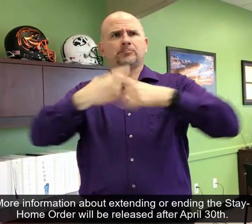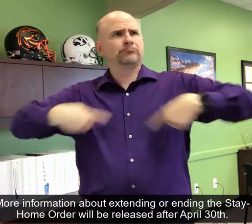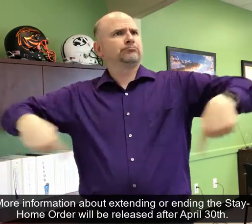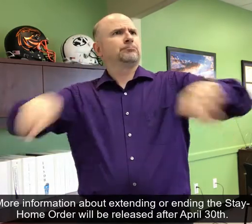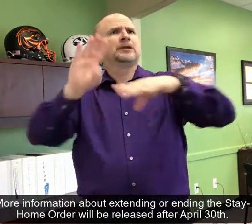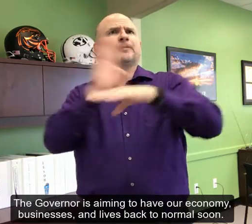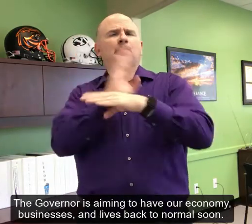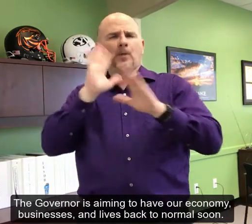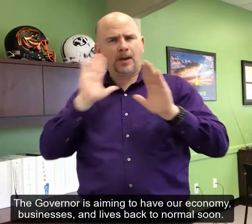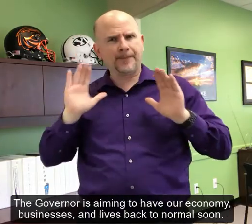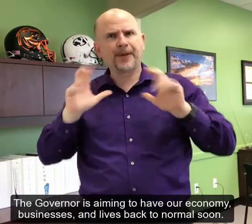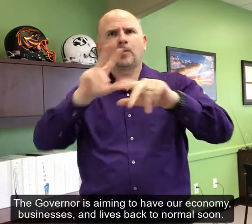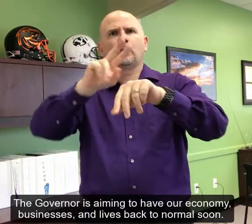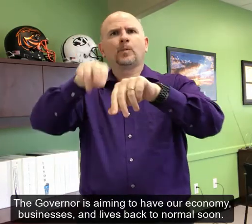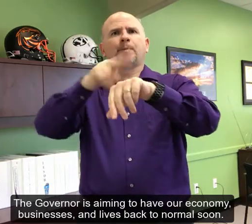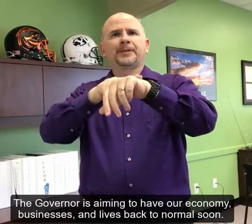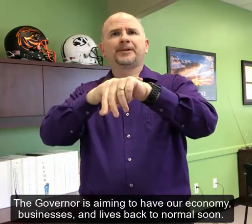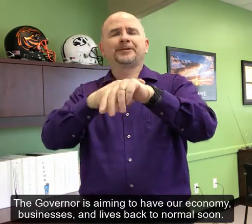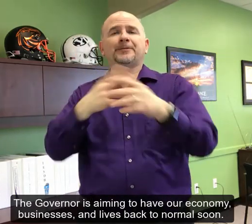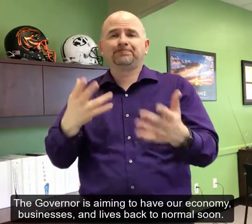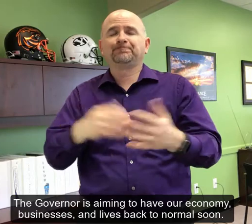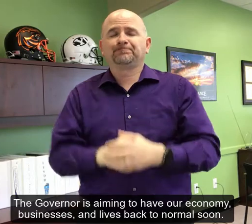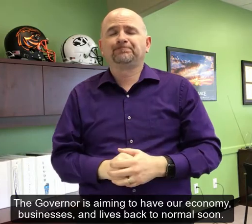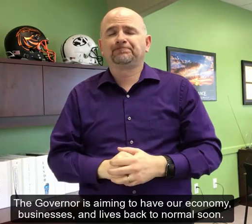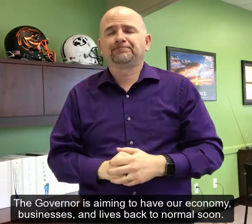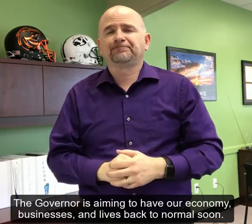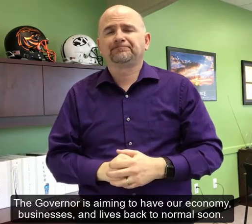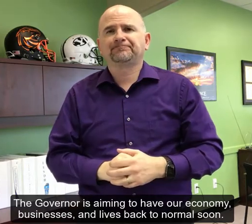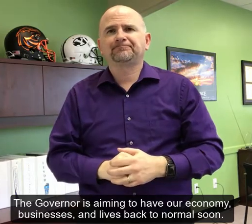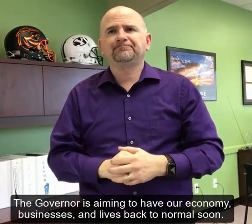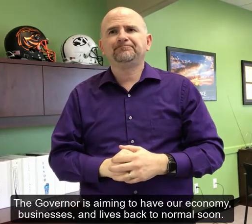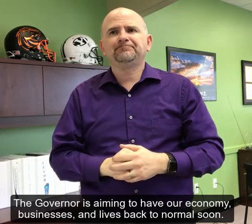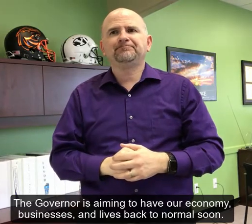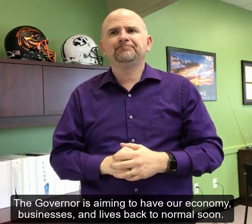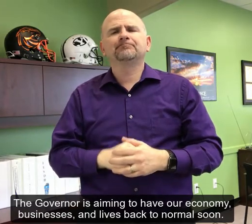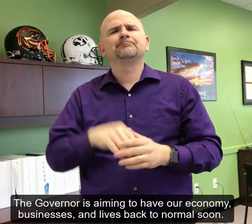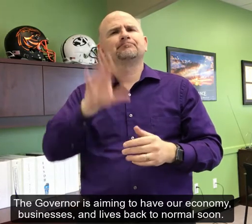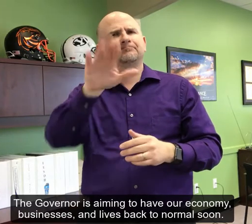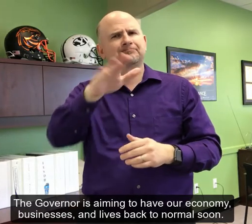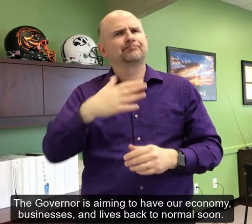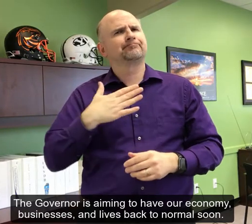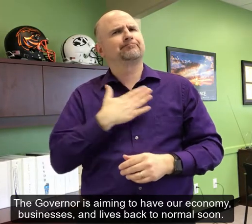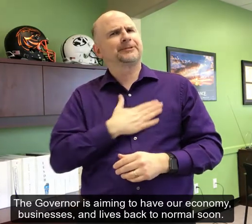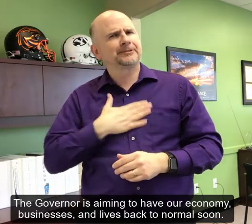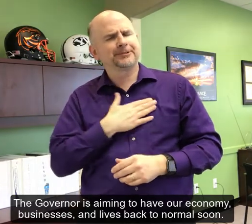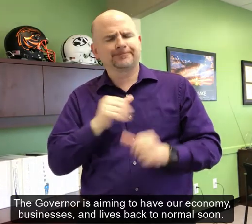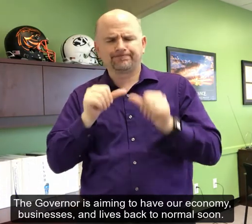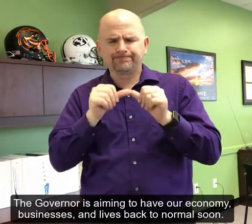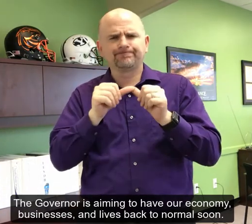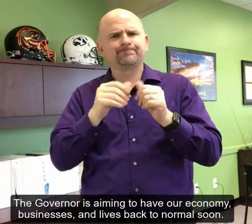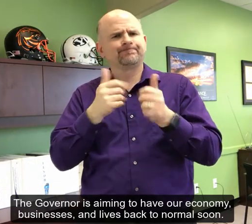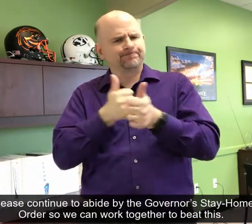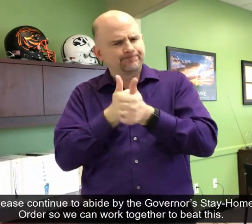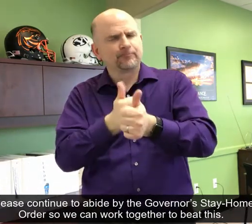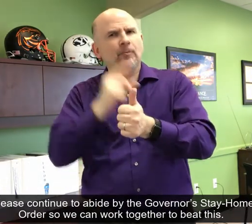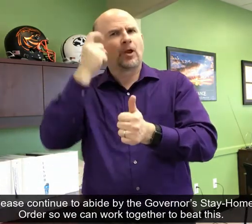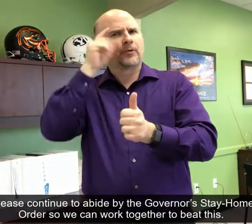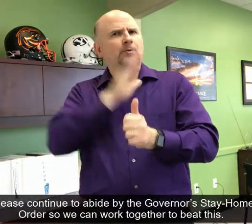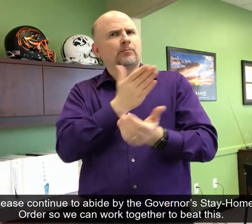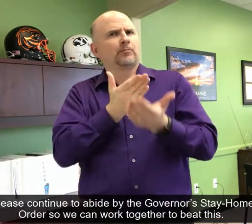The governor is aiming to have our economy, businesses, and lives back to normal soon. Please continue to abide by